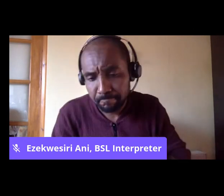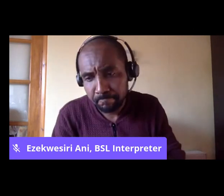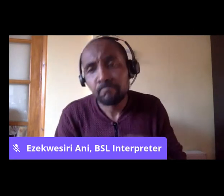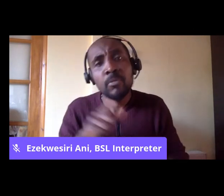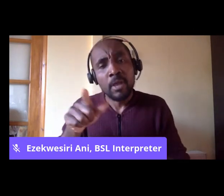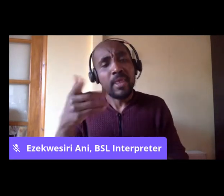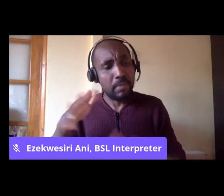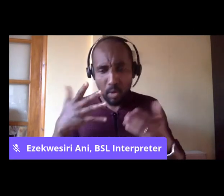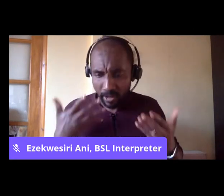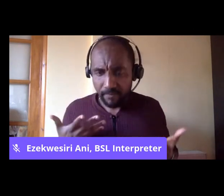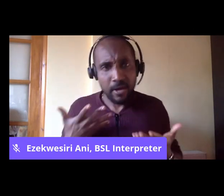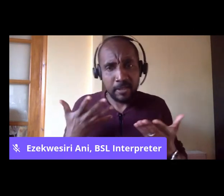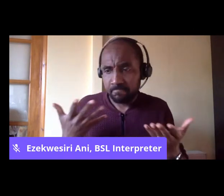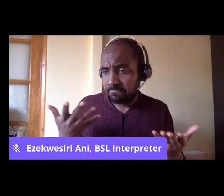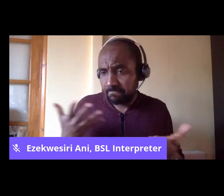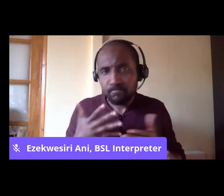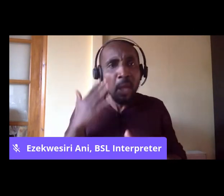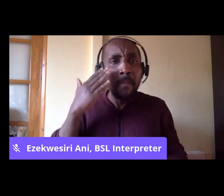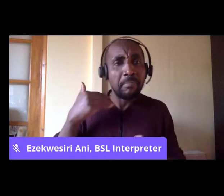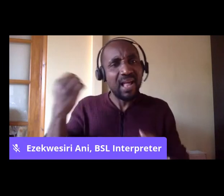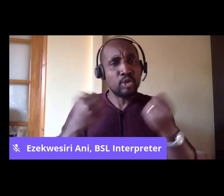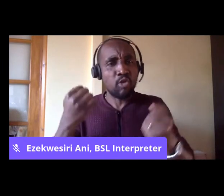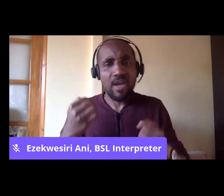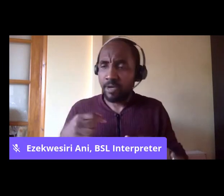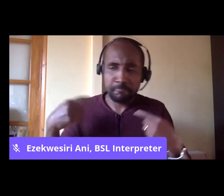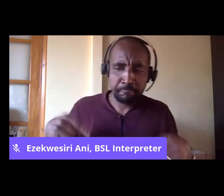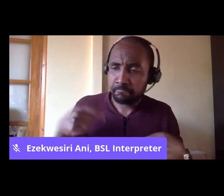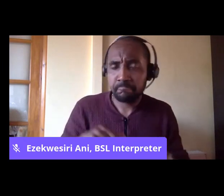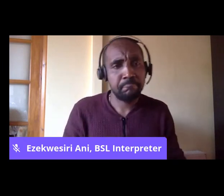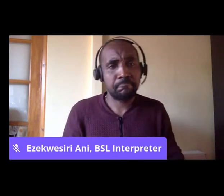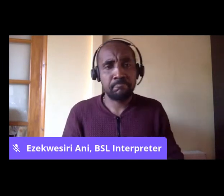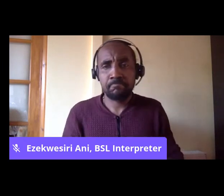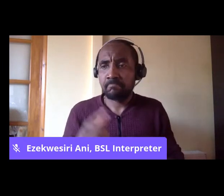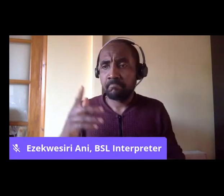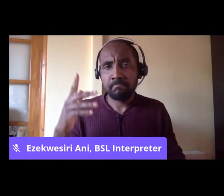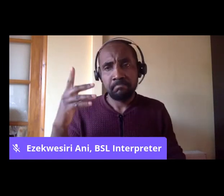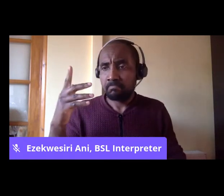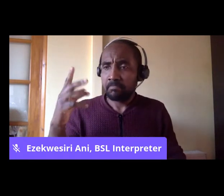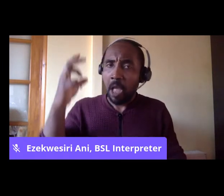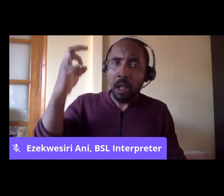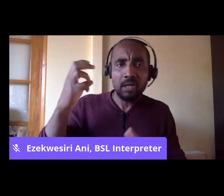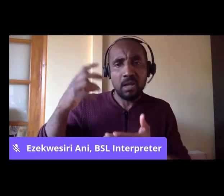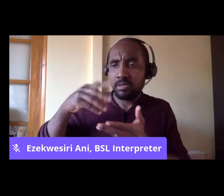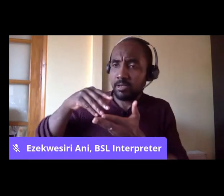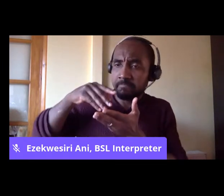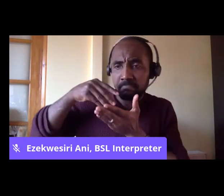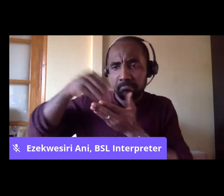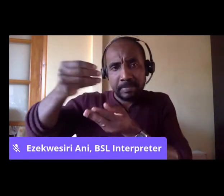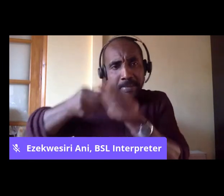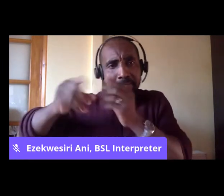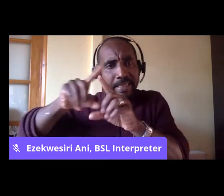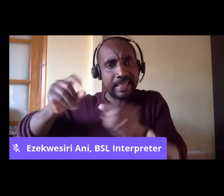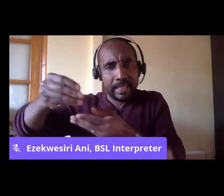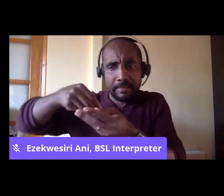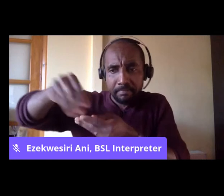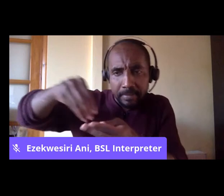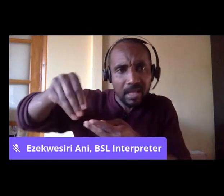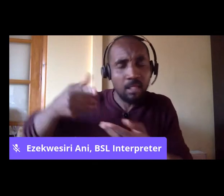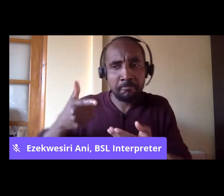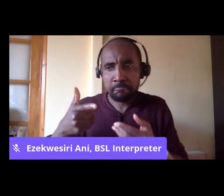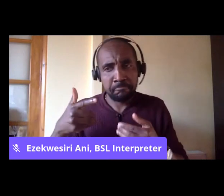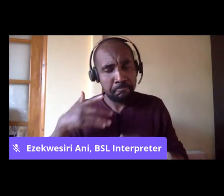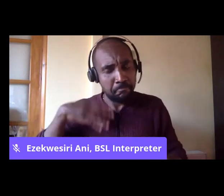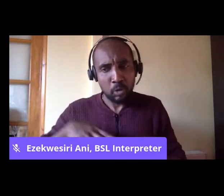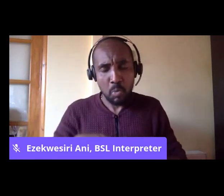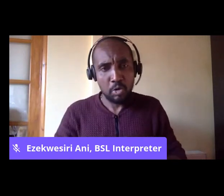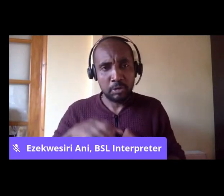discriminating openly against having black drivers and black conductors because our workers don't want it. And there wasn't really